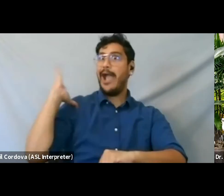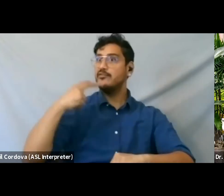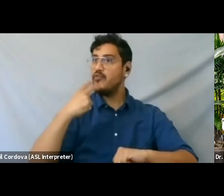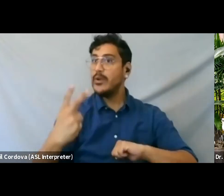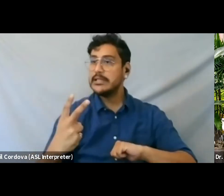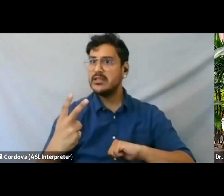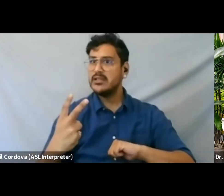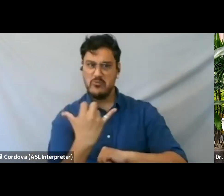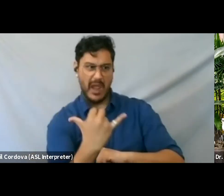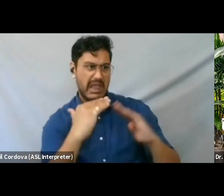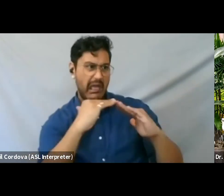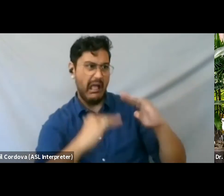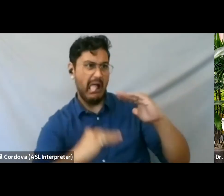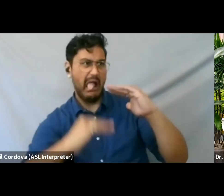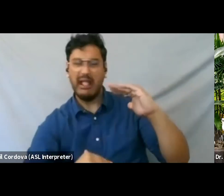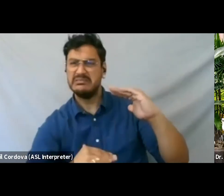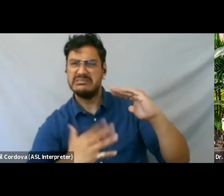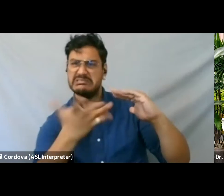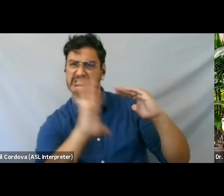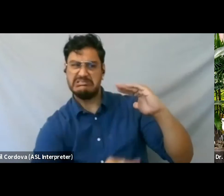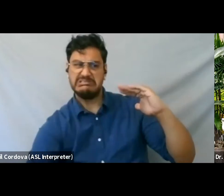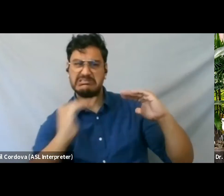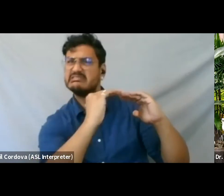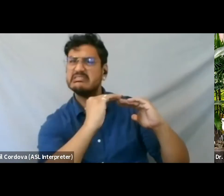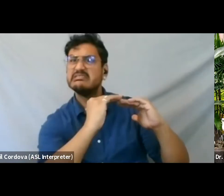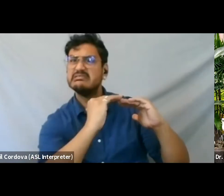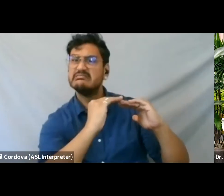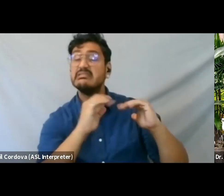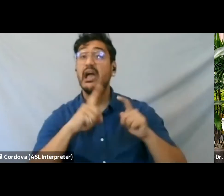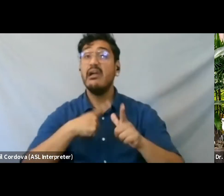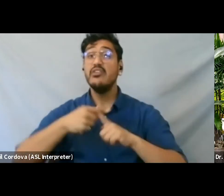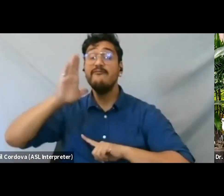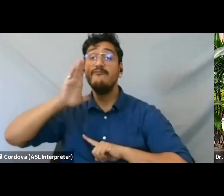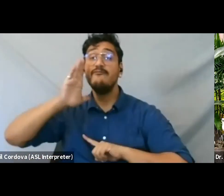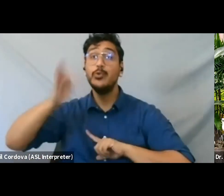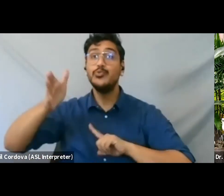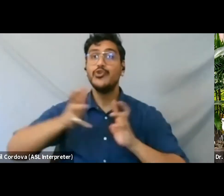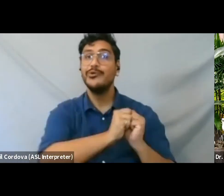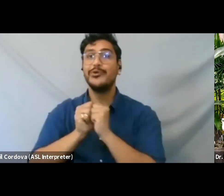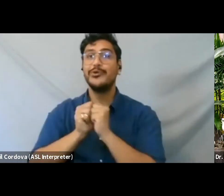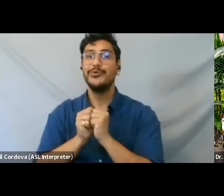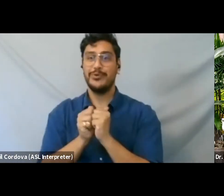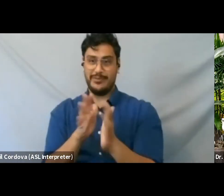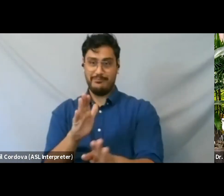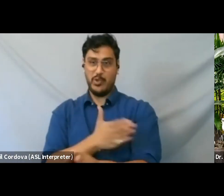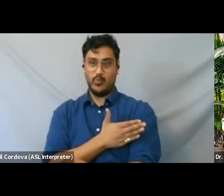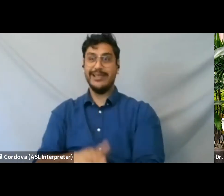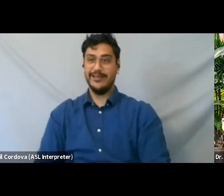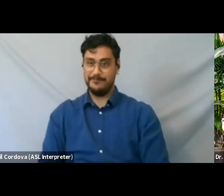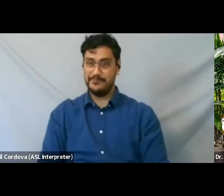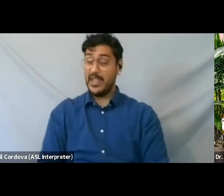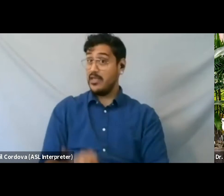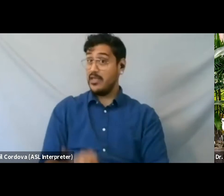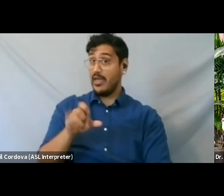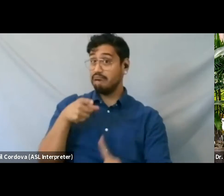injustices, and co-create the future through music making. With this framing in mind, I